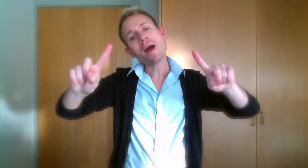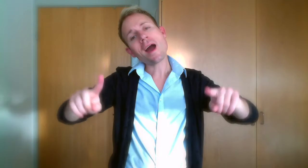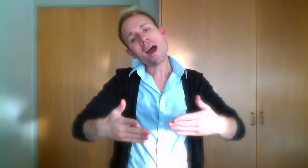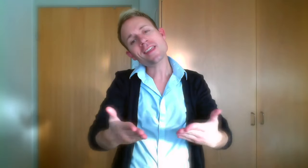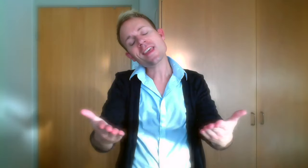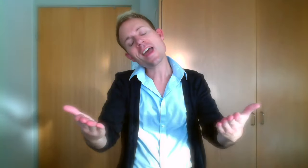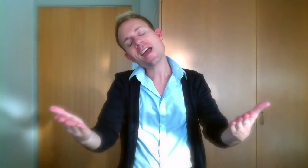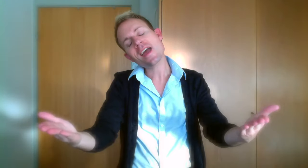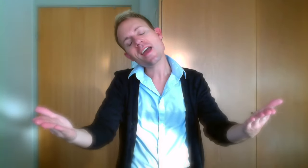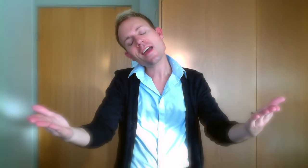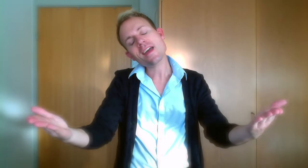Day